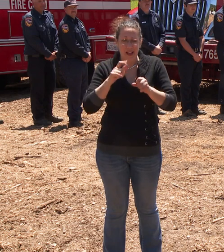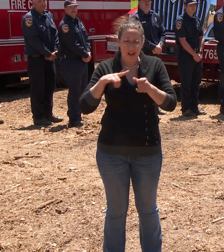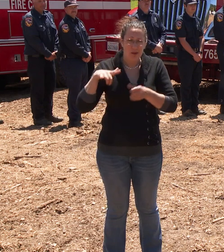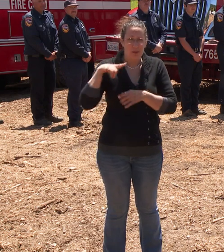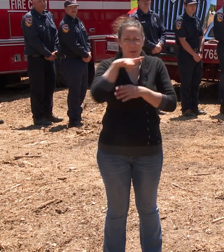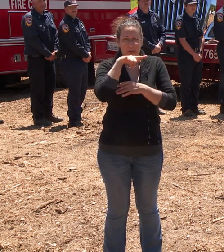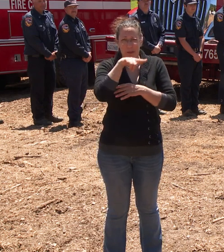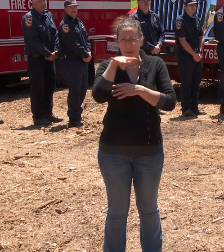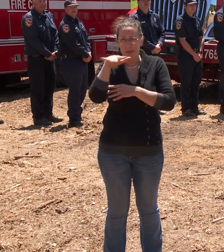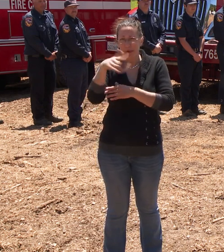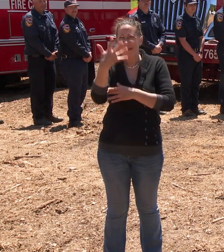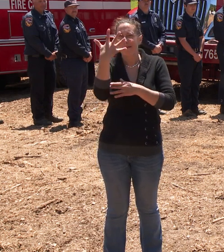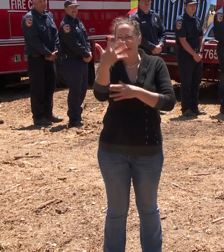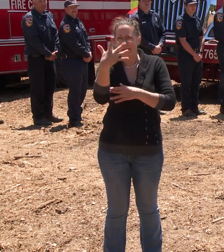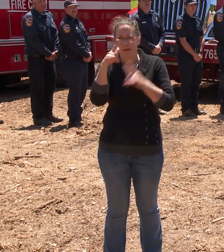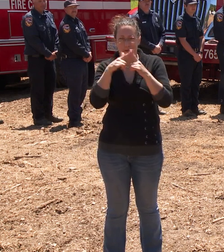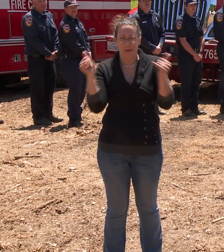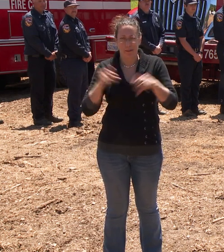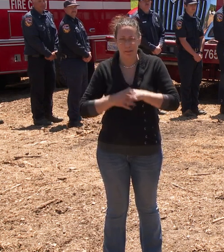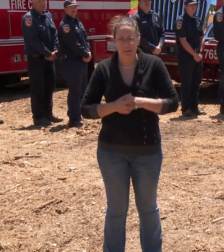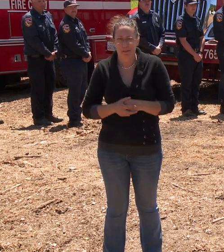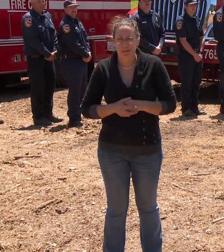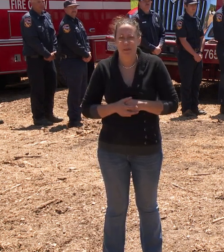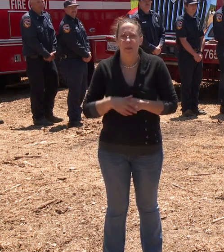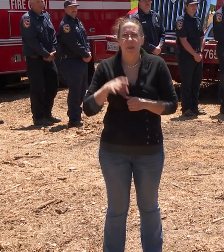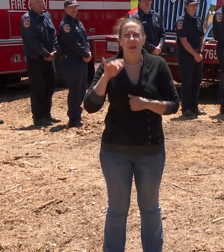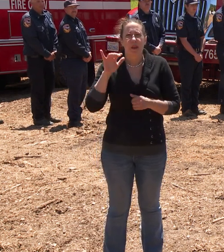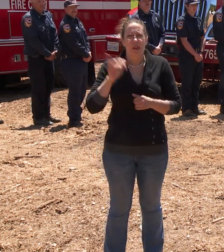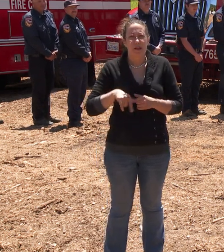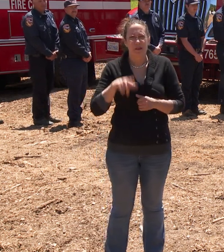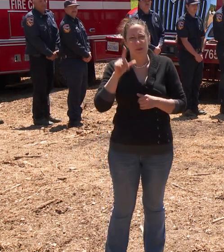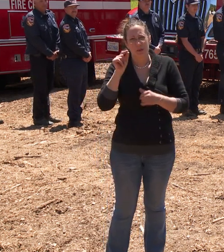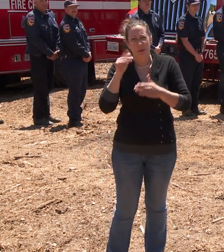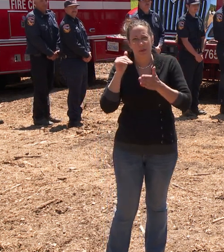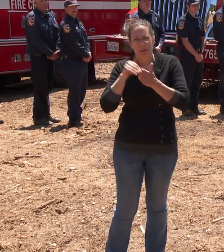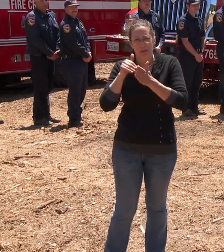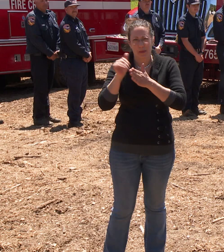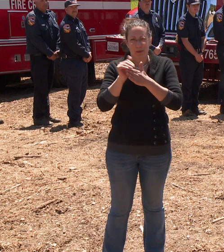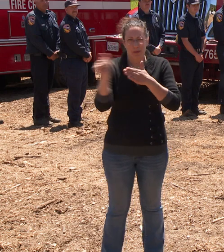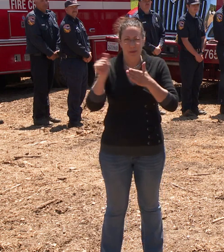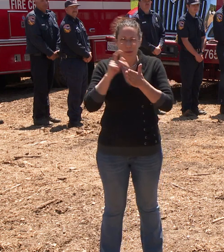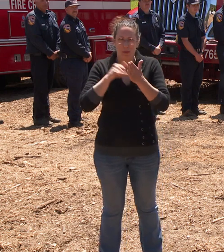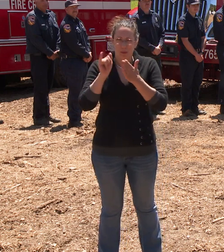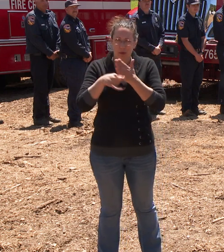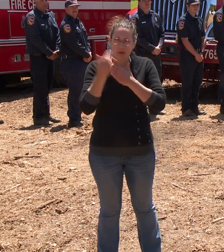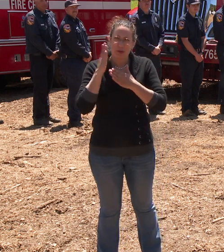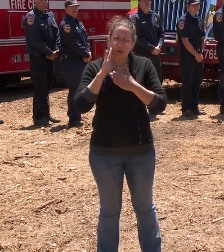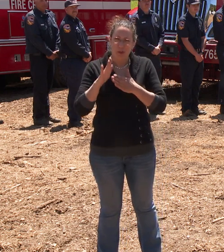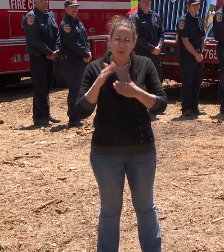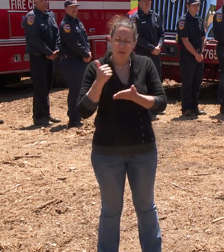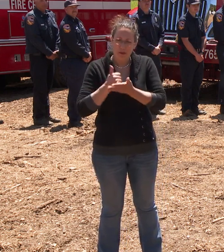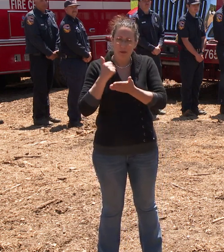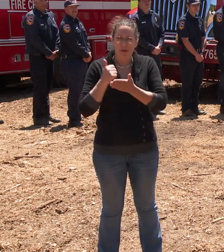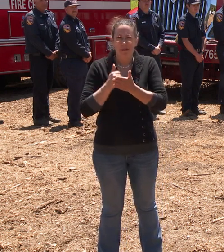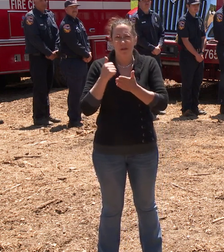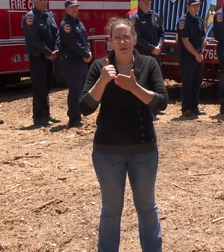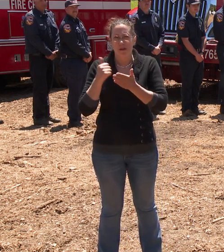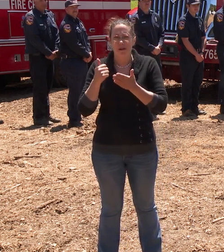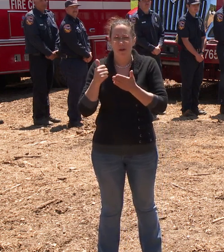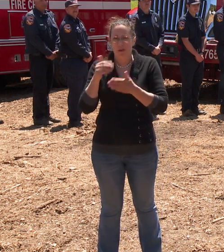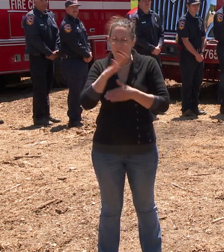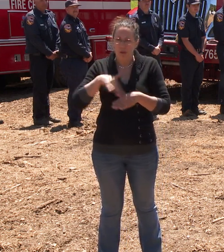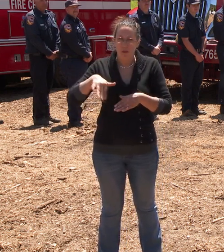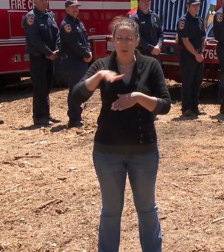This $28 million project will suppress efforts across the western United States.